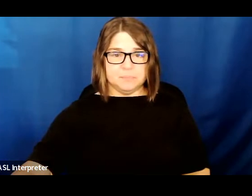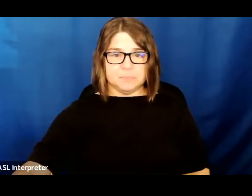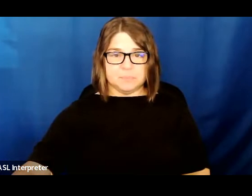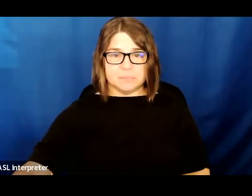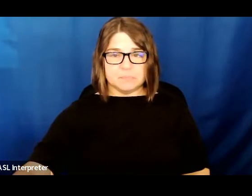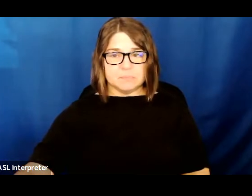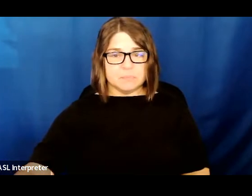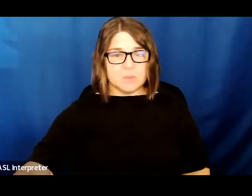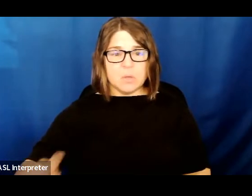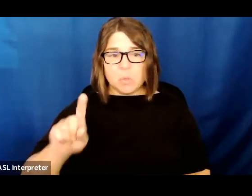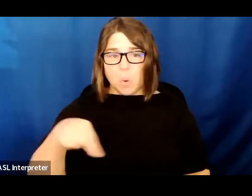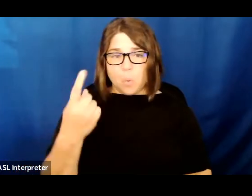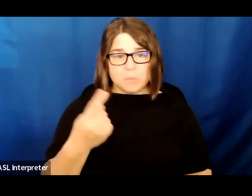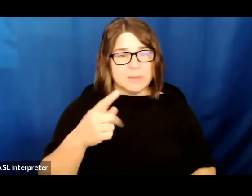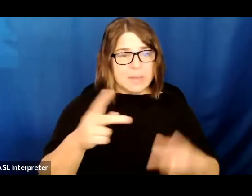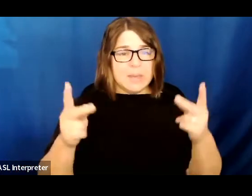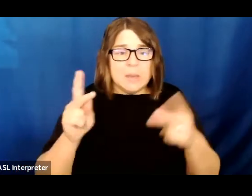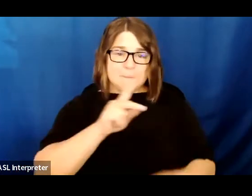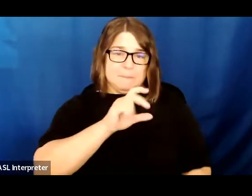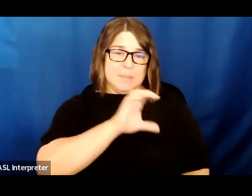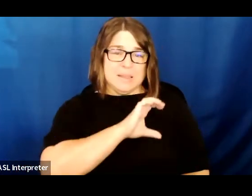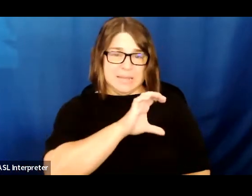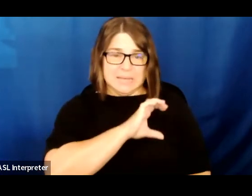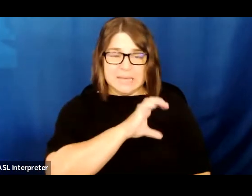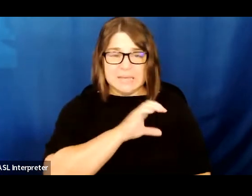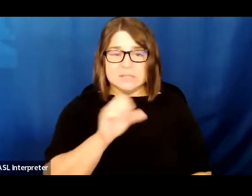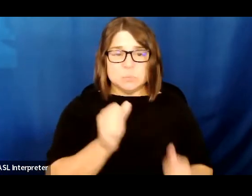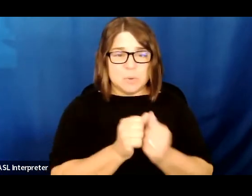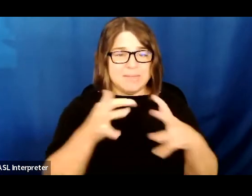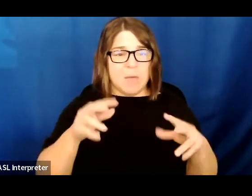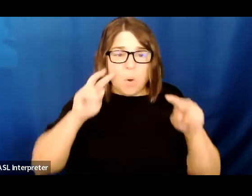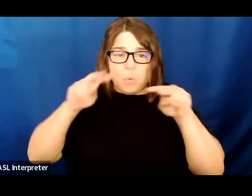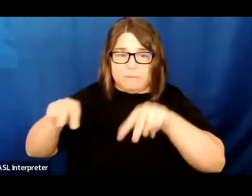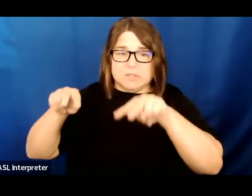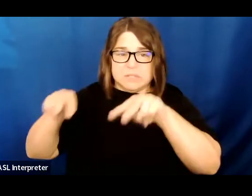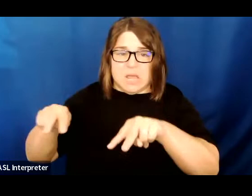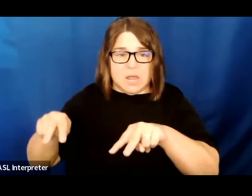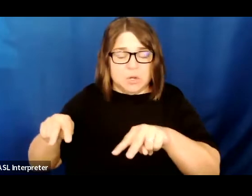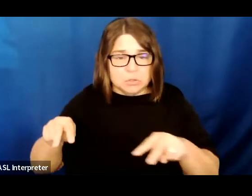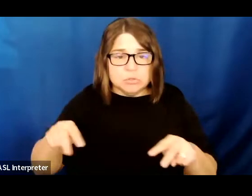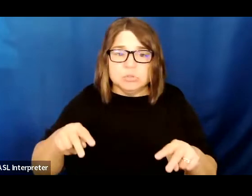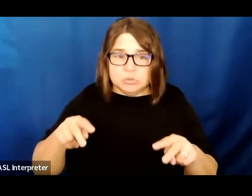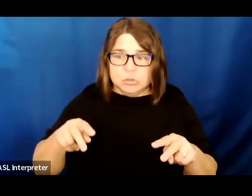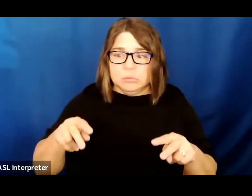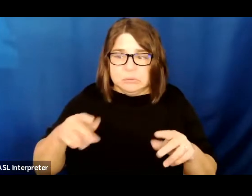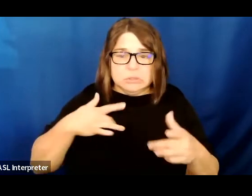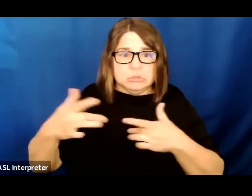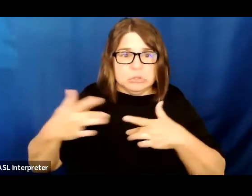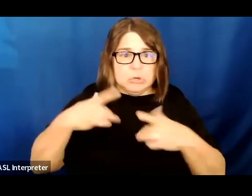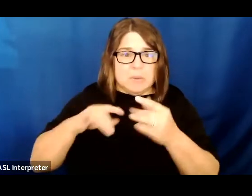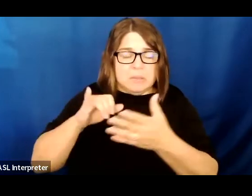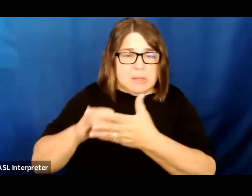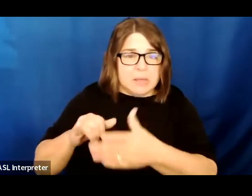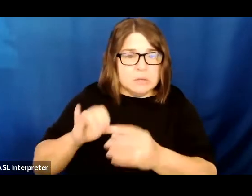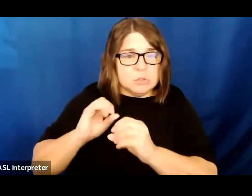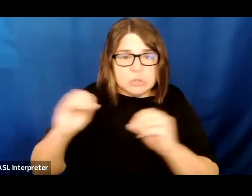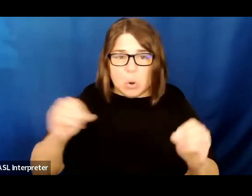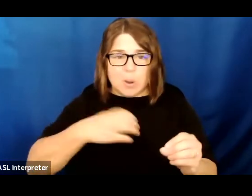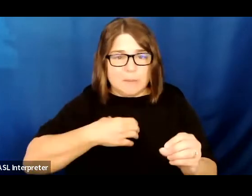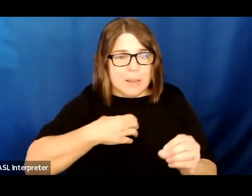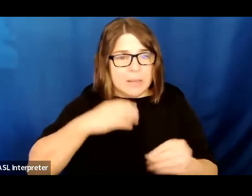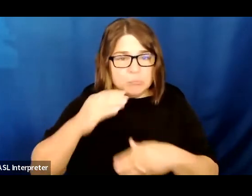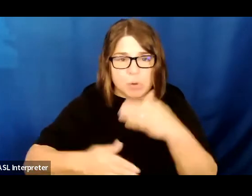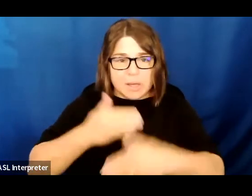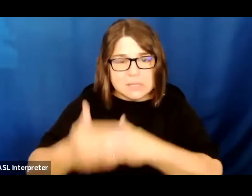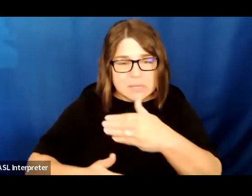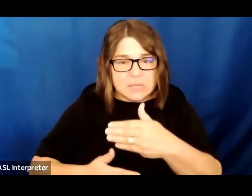oversight, and we should all be troubled by the extent of their powers to operate unaccountably, with no avenue for complaint, and so often